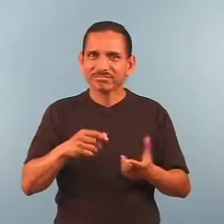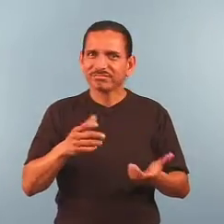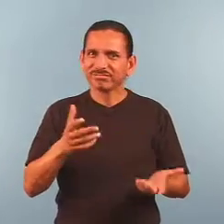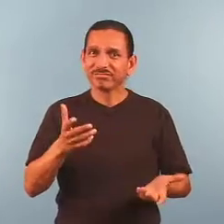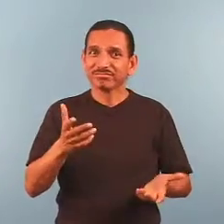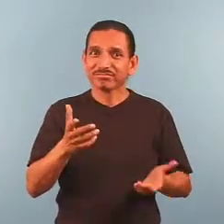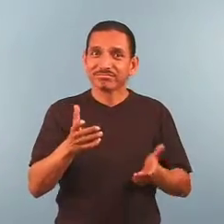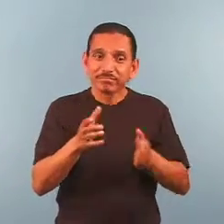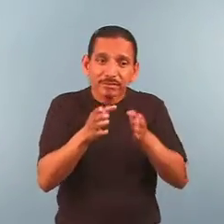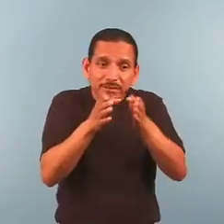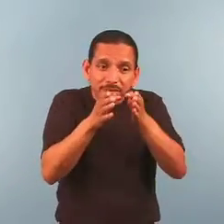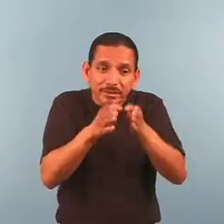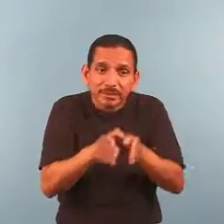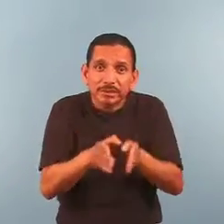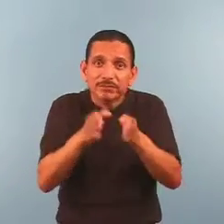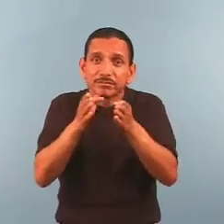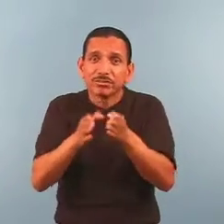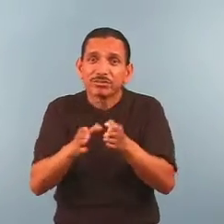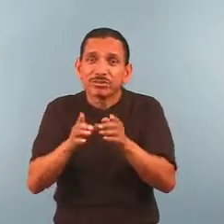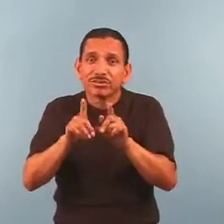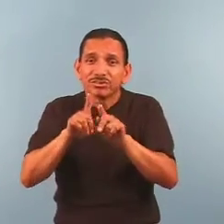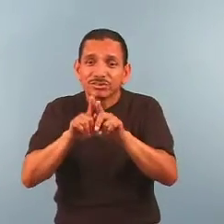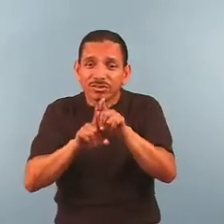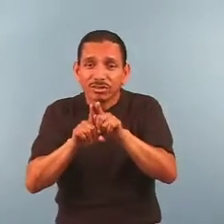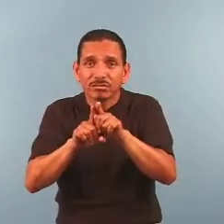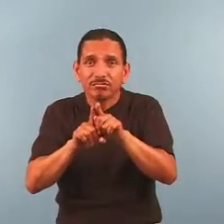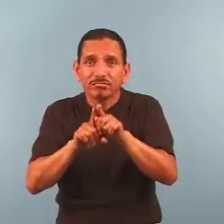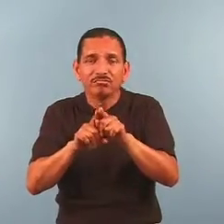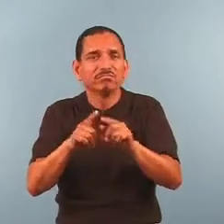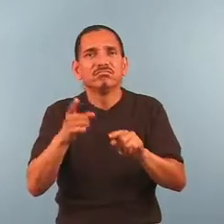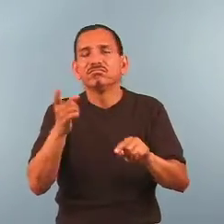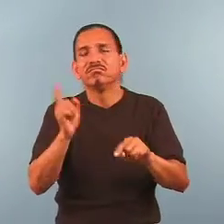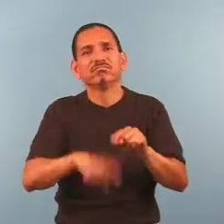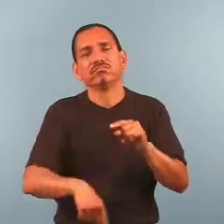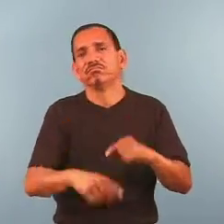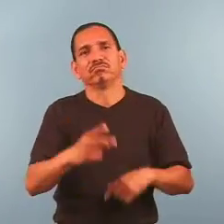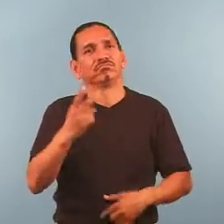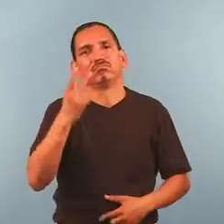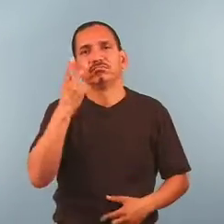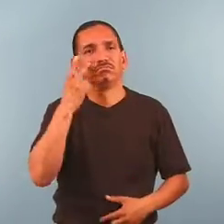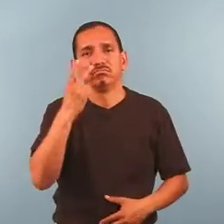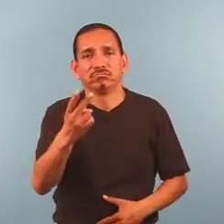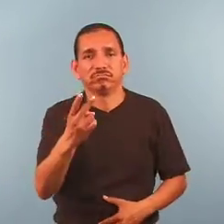Individual stars are invisible